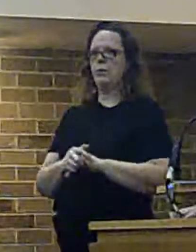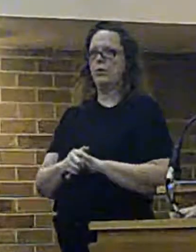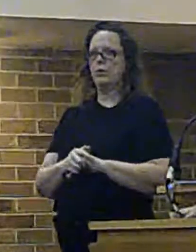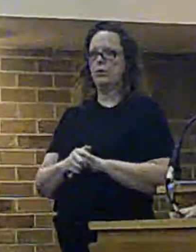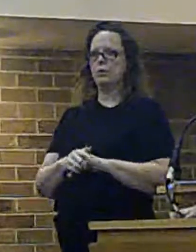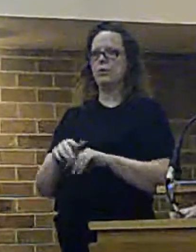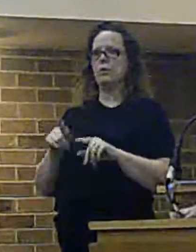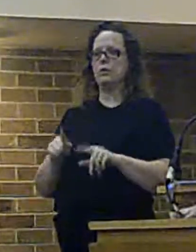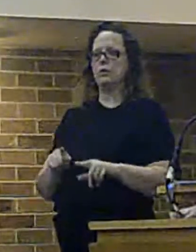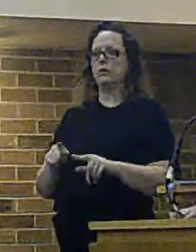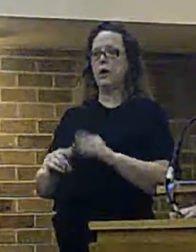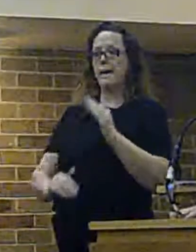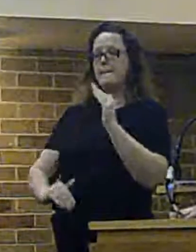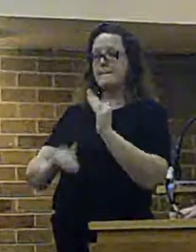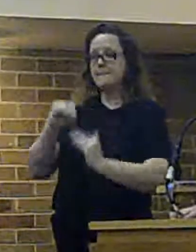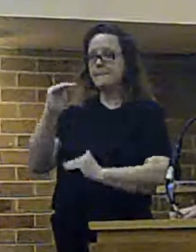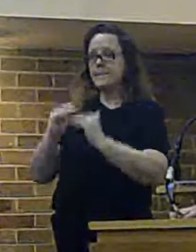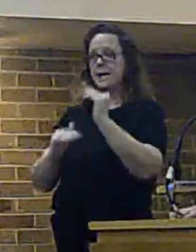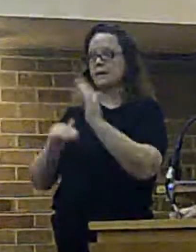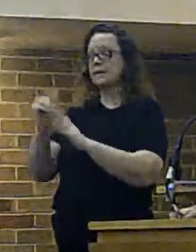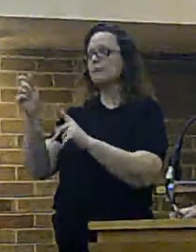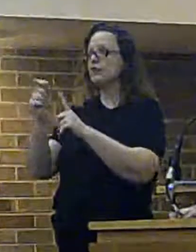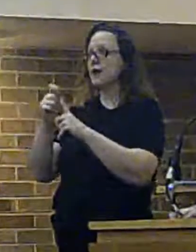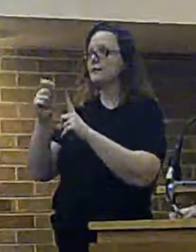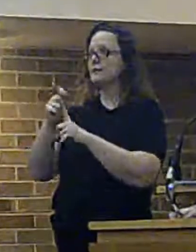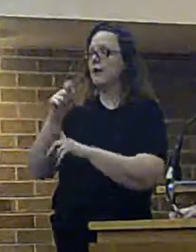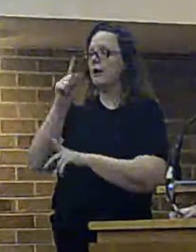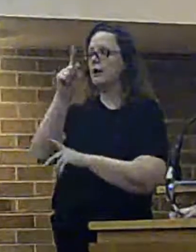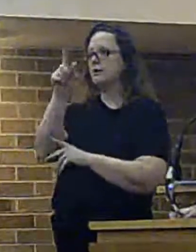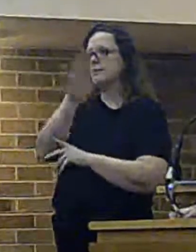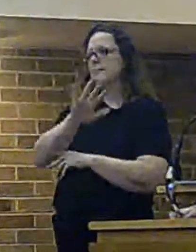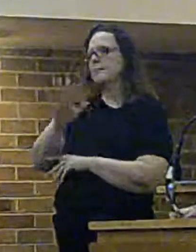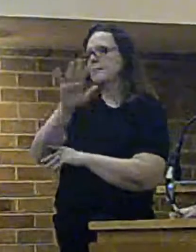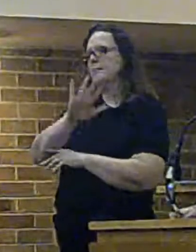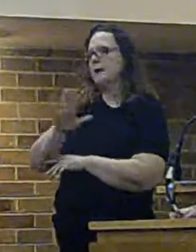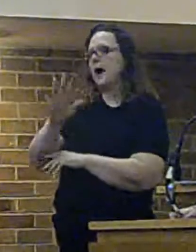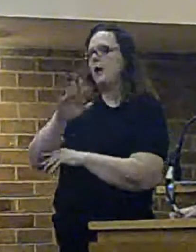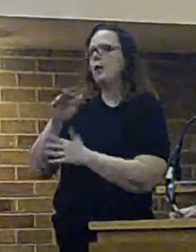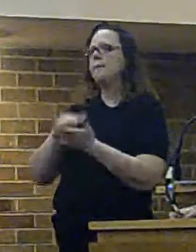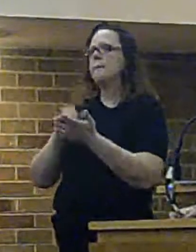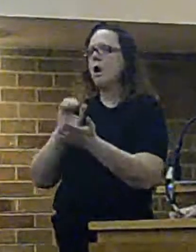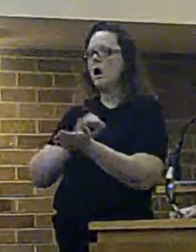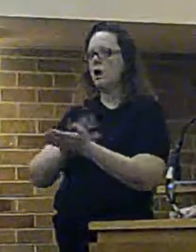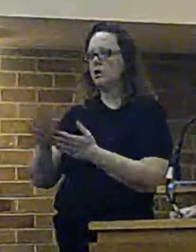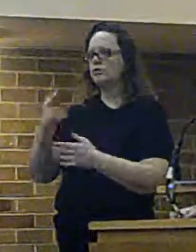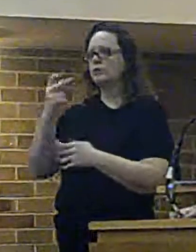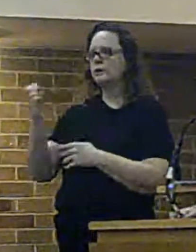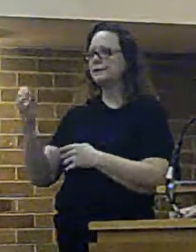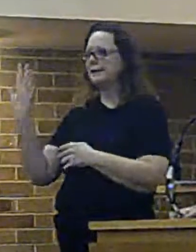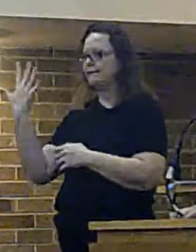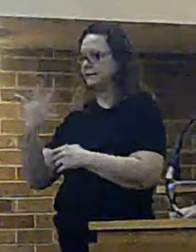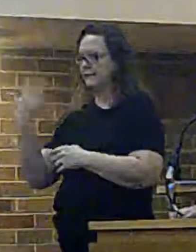construction begin in Prescott until March 2015 at the earliest.